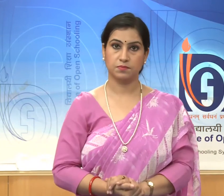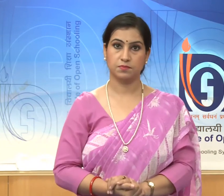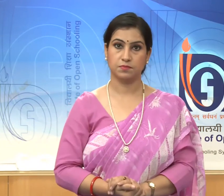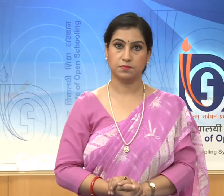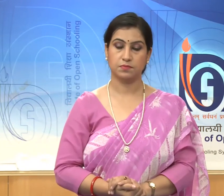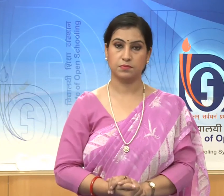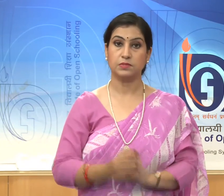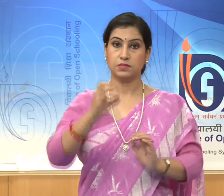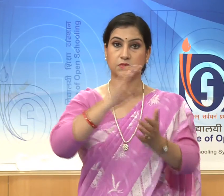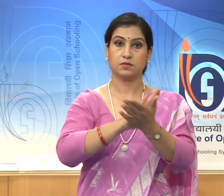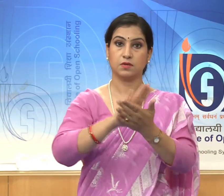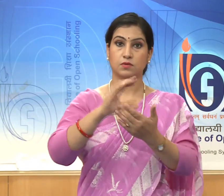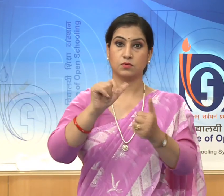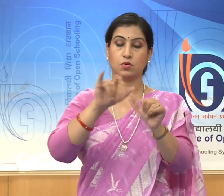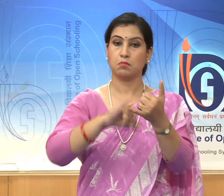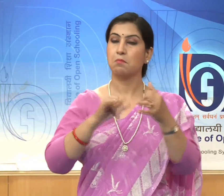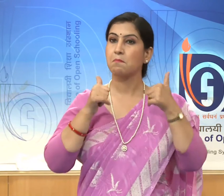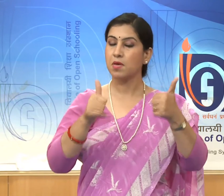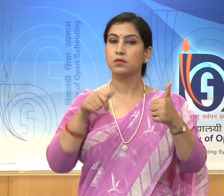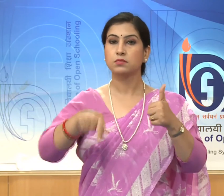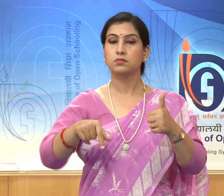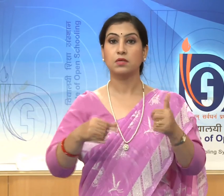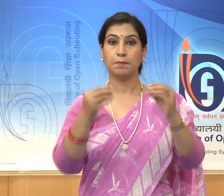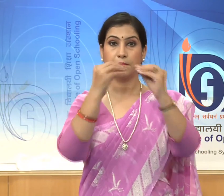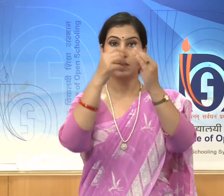of bronze sculptures,